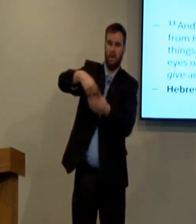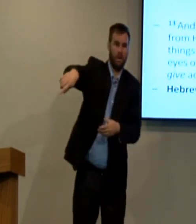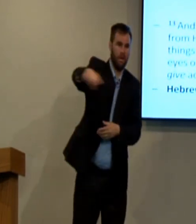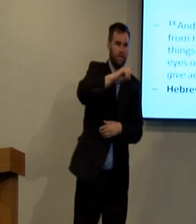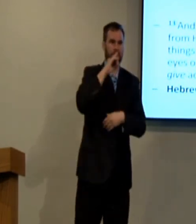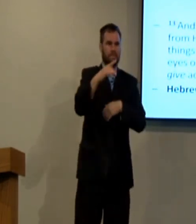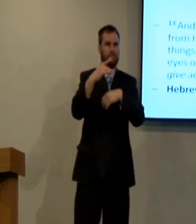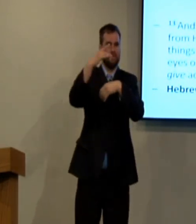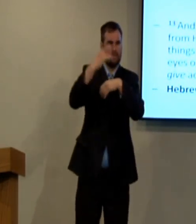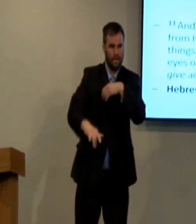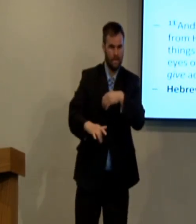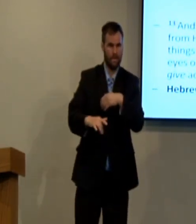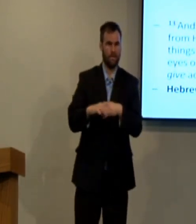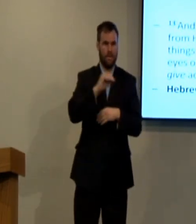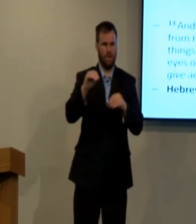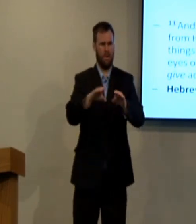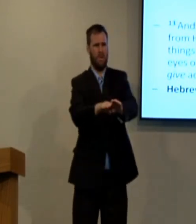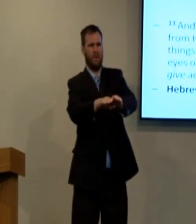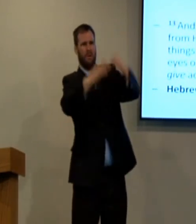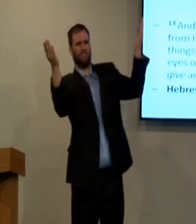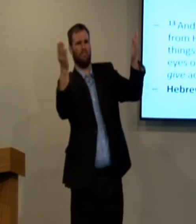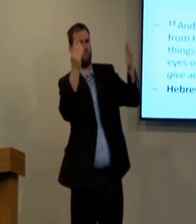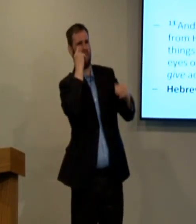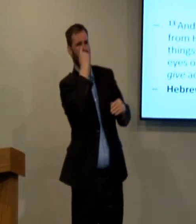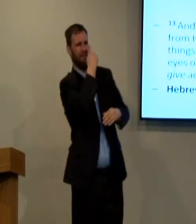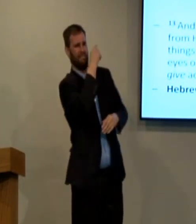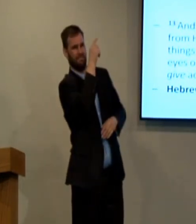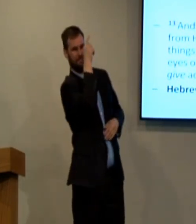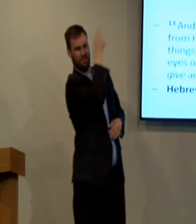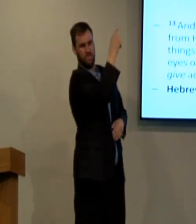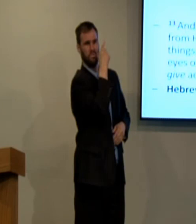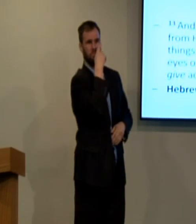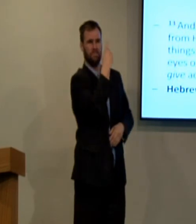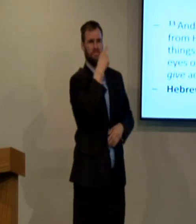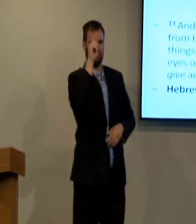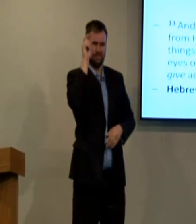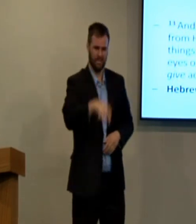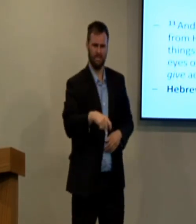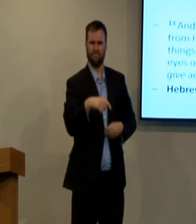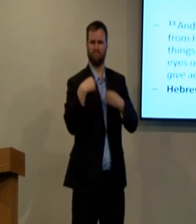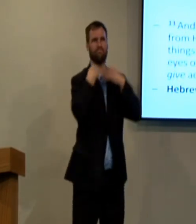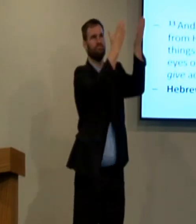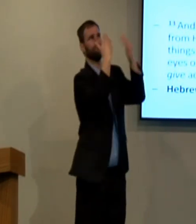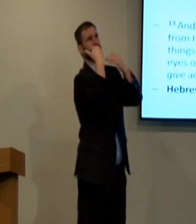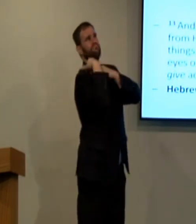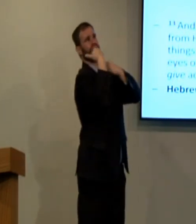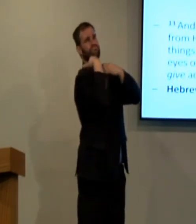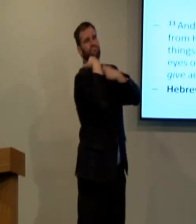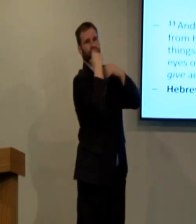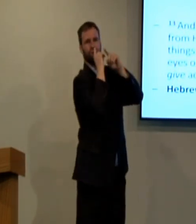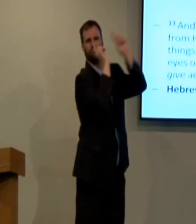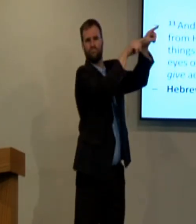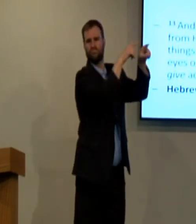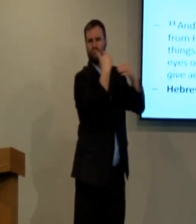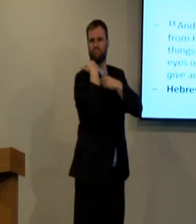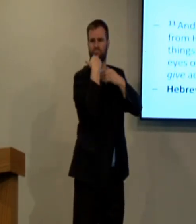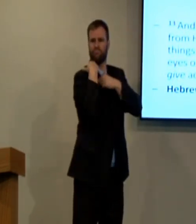but all things are naked and open to the eyes of him to whom he must give